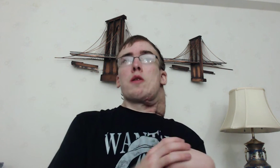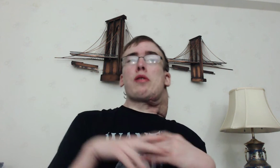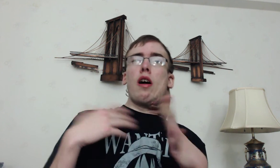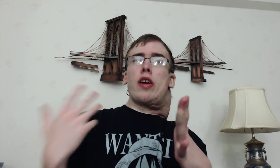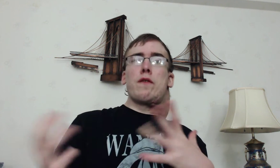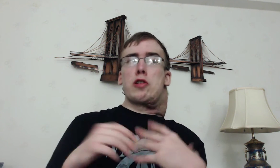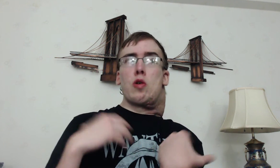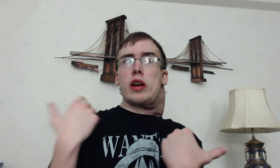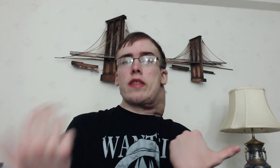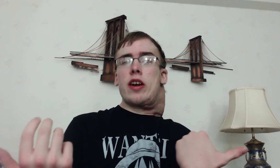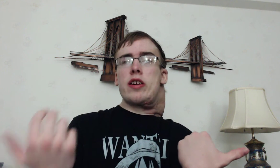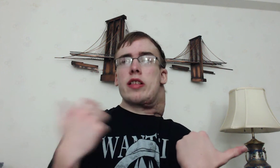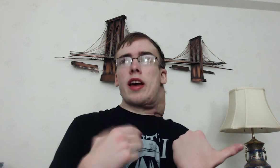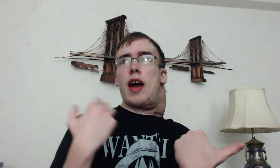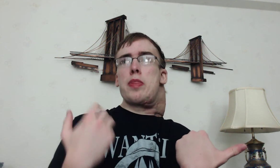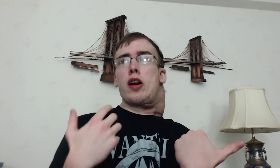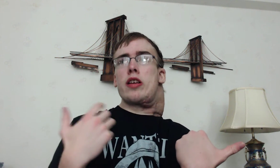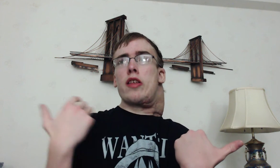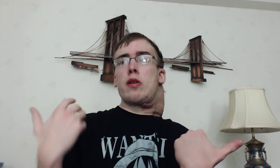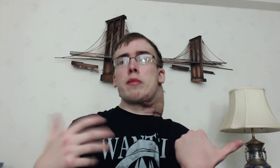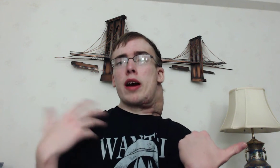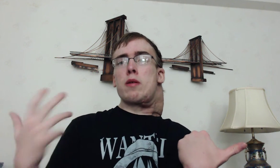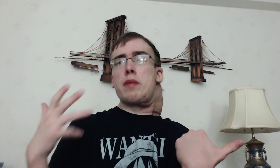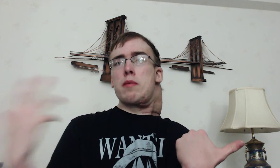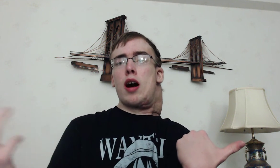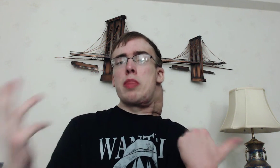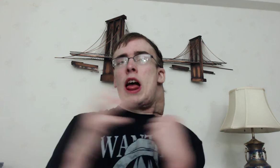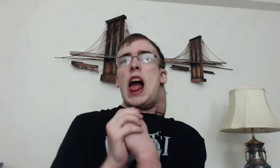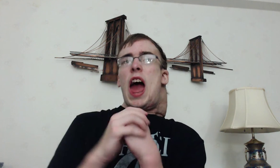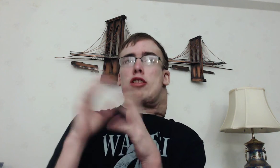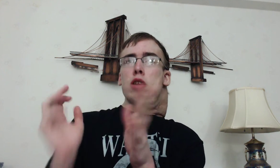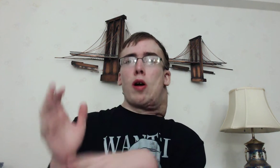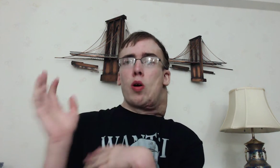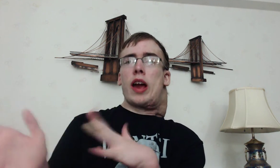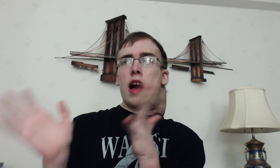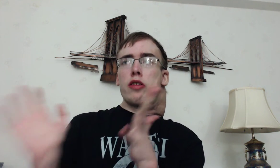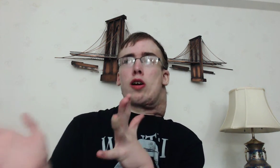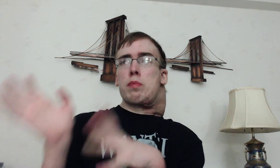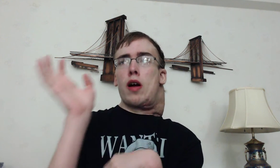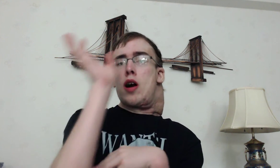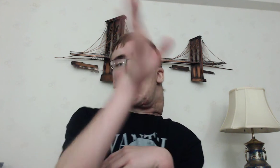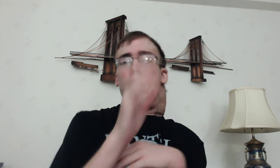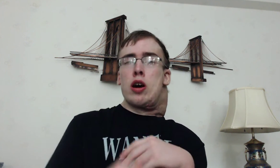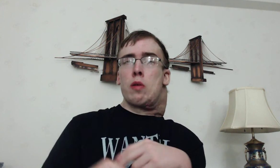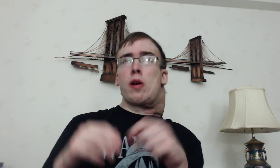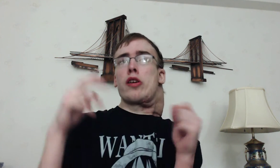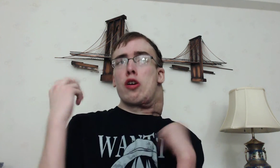Probably for story convenience and because he doesn't want to mess with big mom After the whole King Island Dark Probably on Wano, he'll probably show up